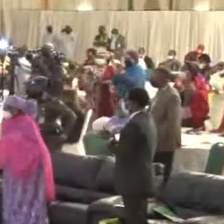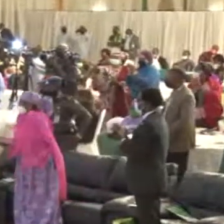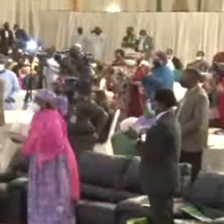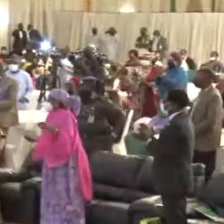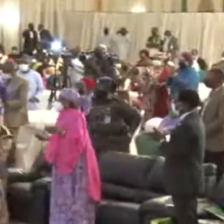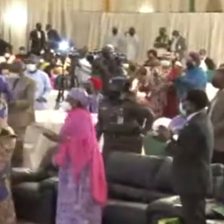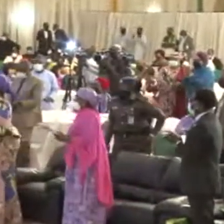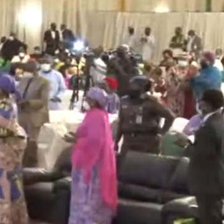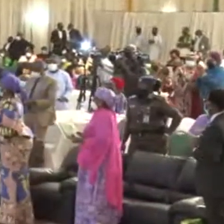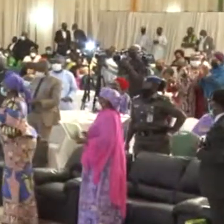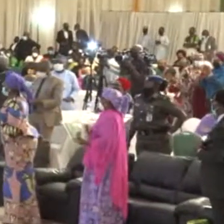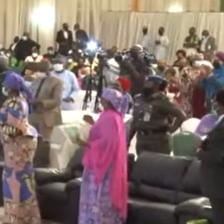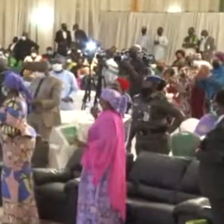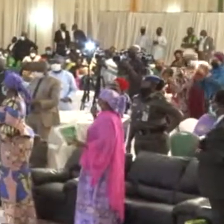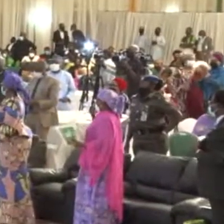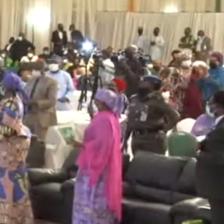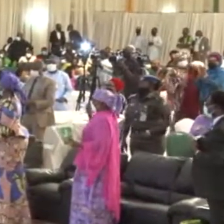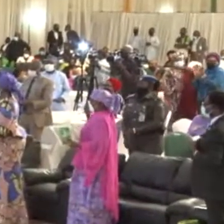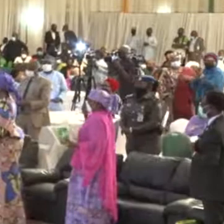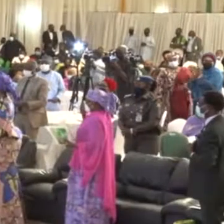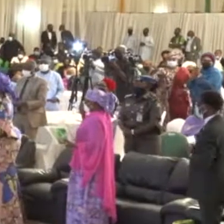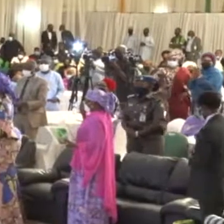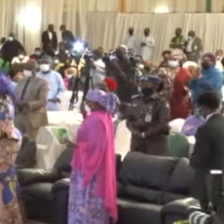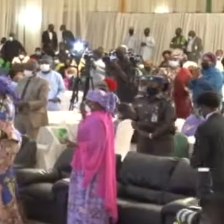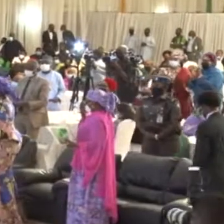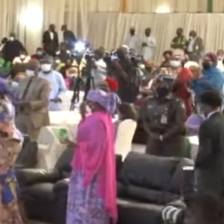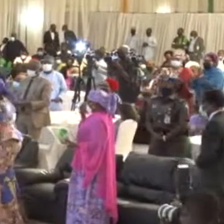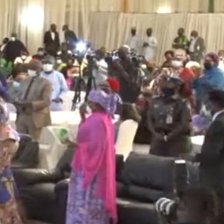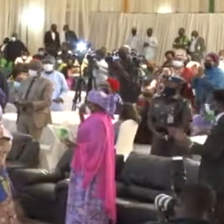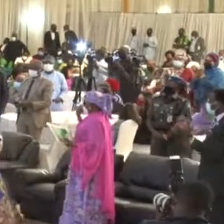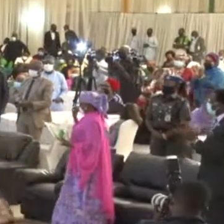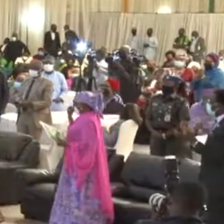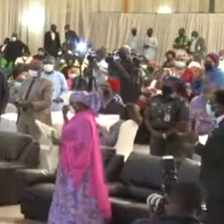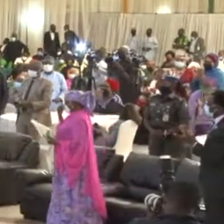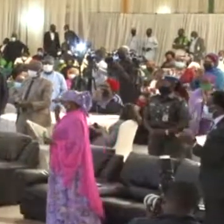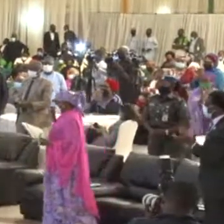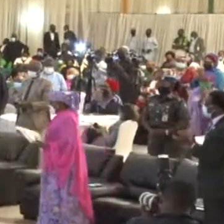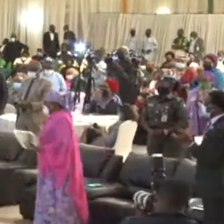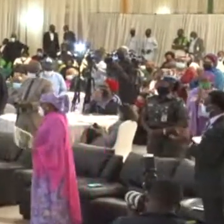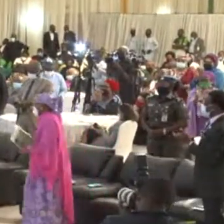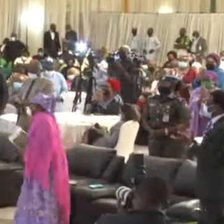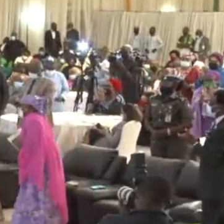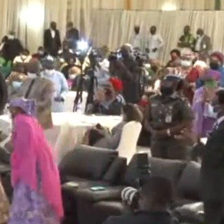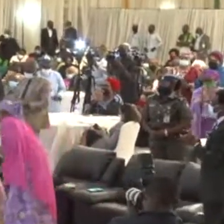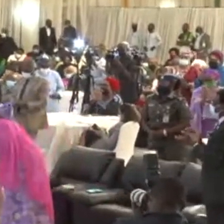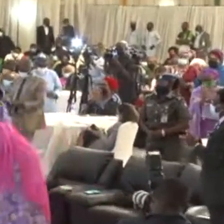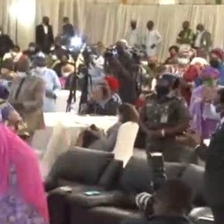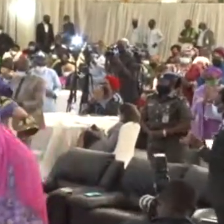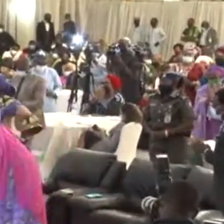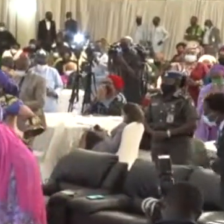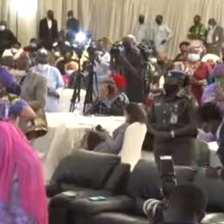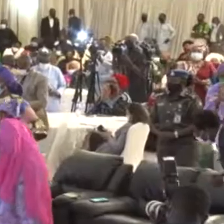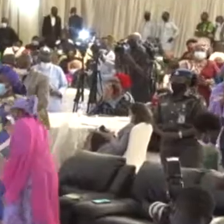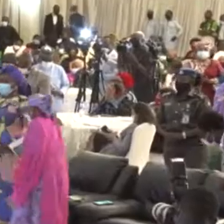High point of the event was the appointment of Governor of Sokoto State, Aminu Tamboa and his Oyo State counterpart, Sheyi